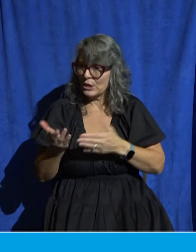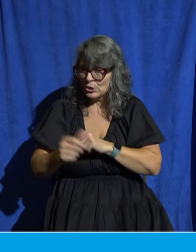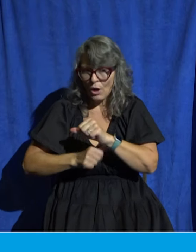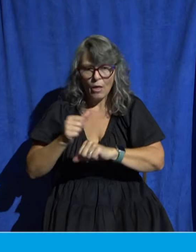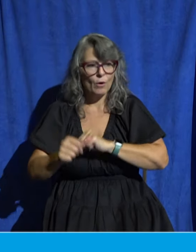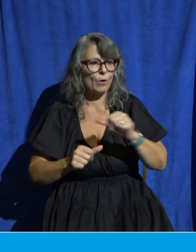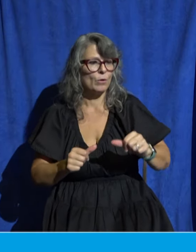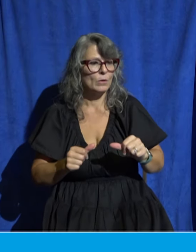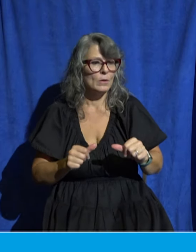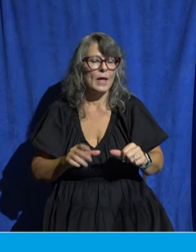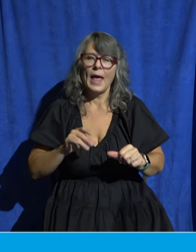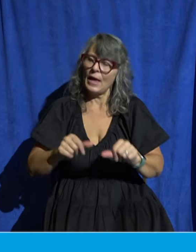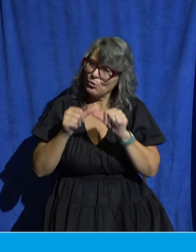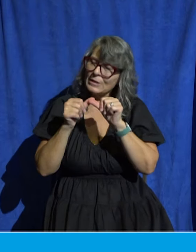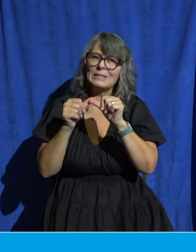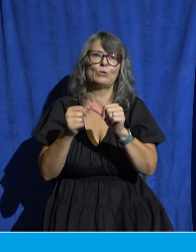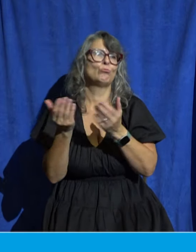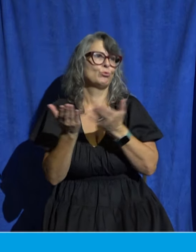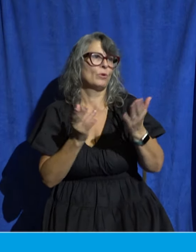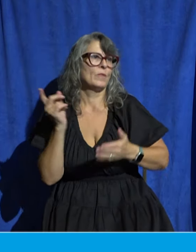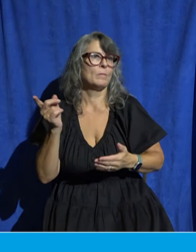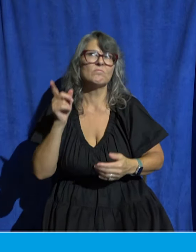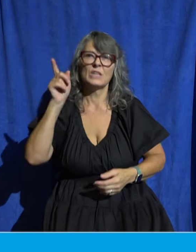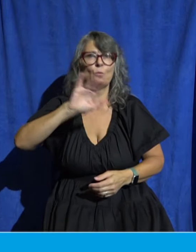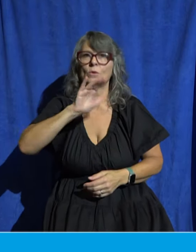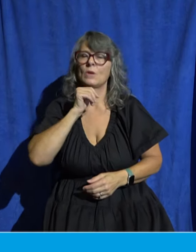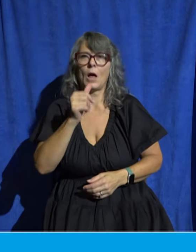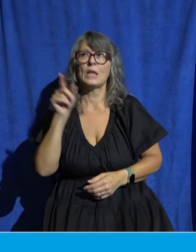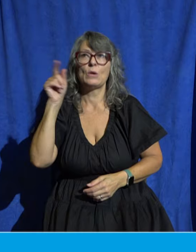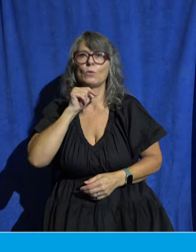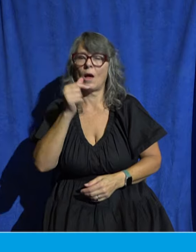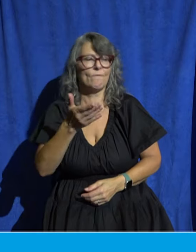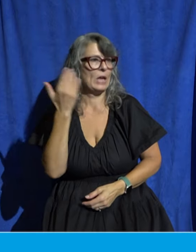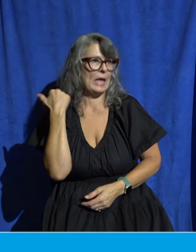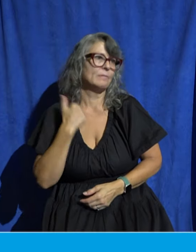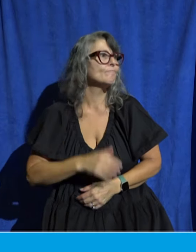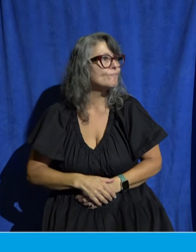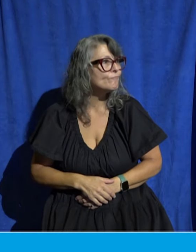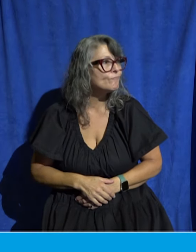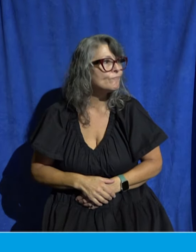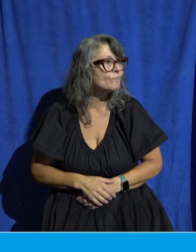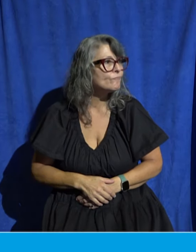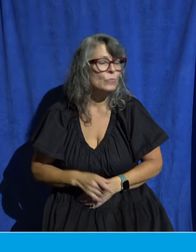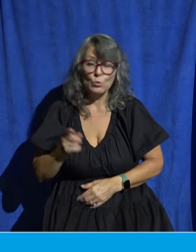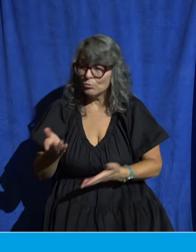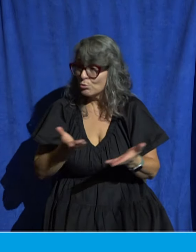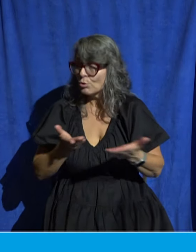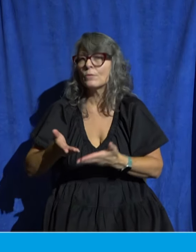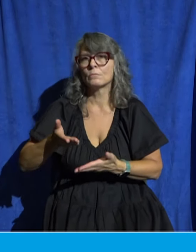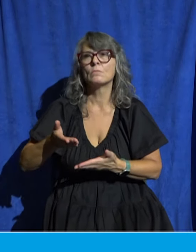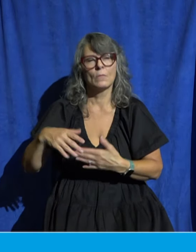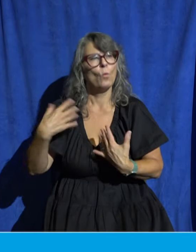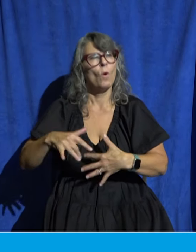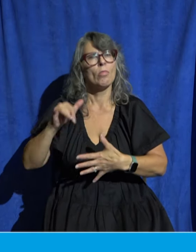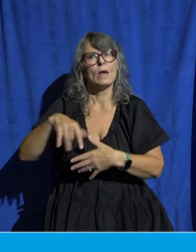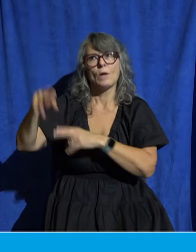forget it so if you're serving I want you to know that God is honored through your service and we are grateful for you